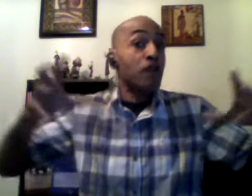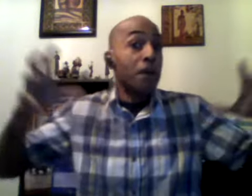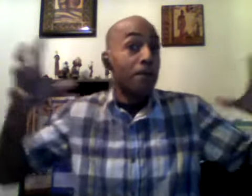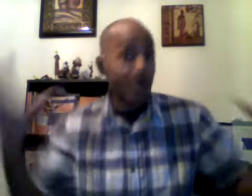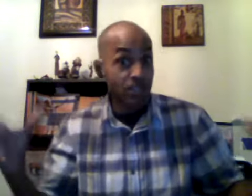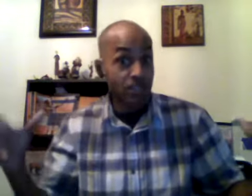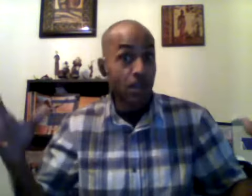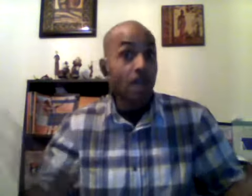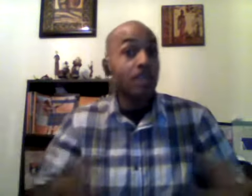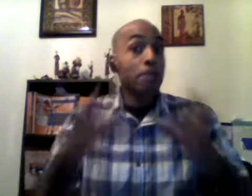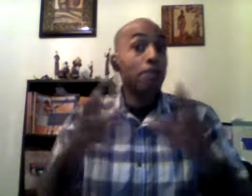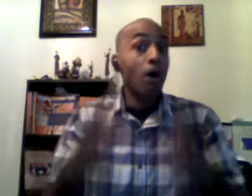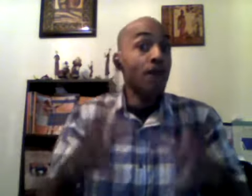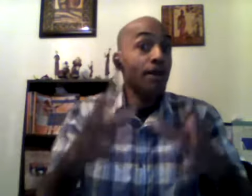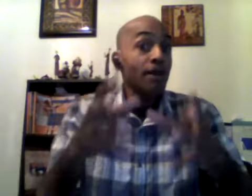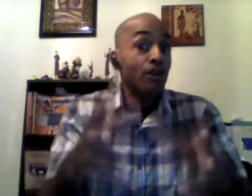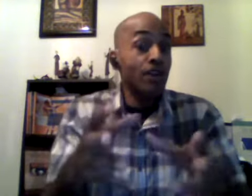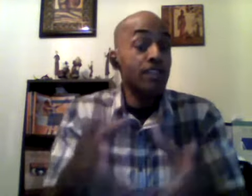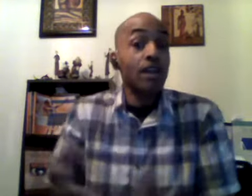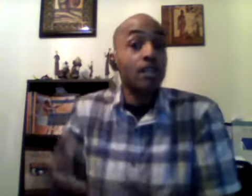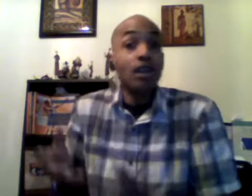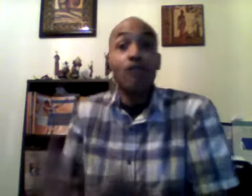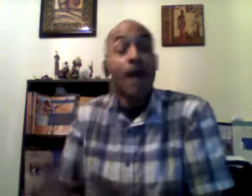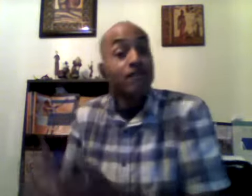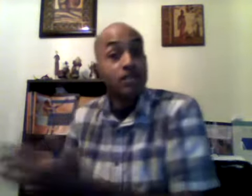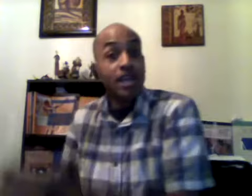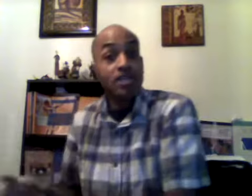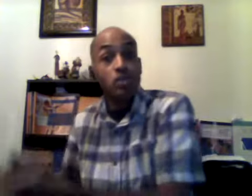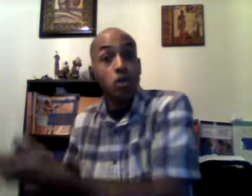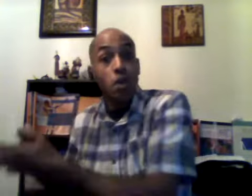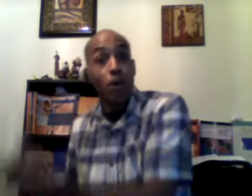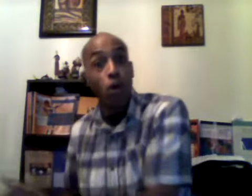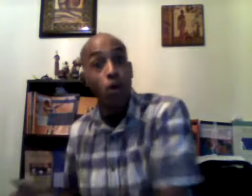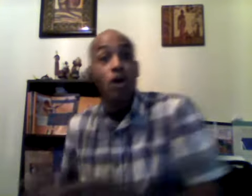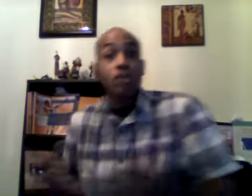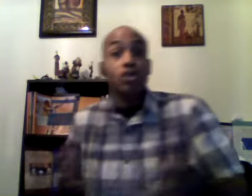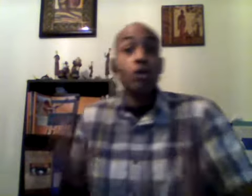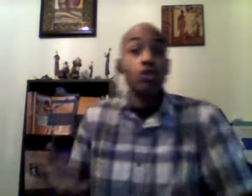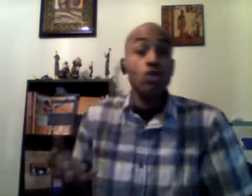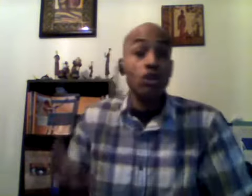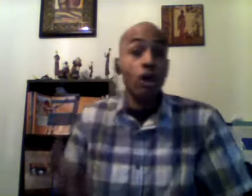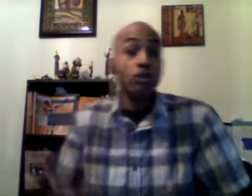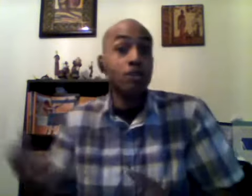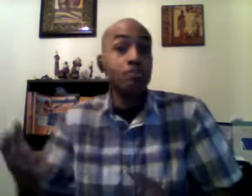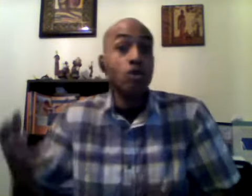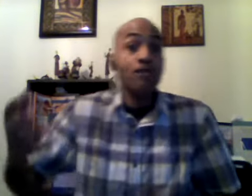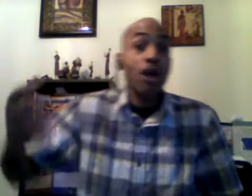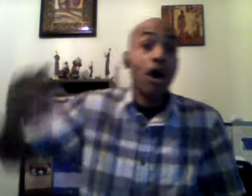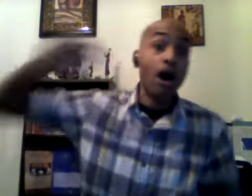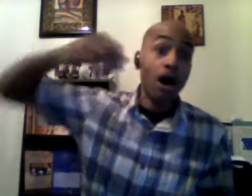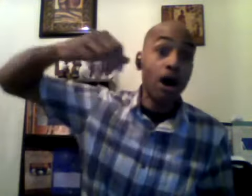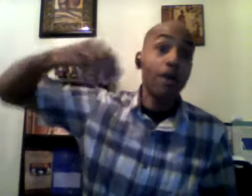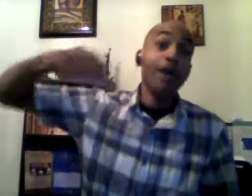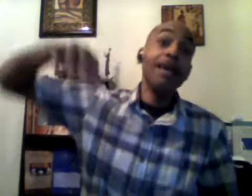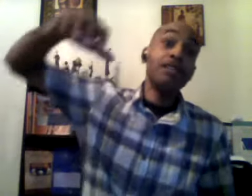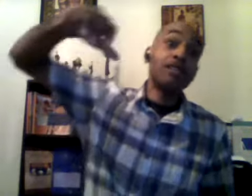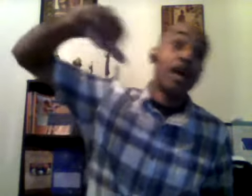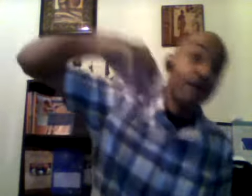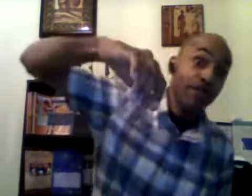pressure they both increase the gravitational pull so when you go to move your arm it's heavier